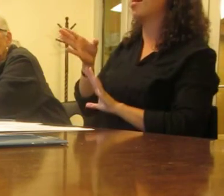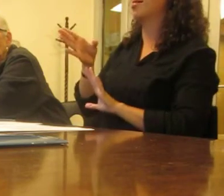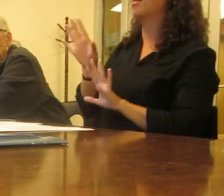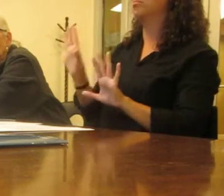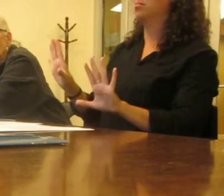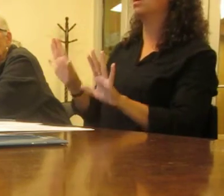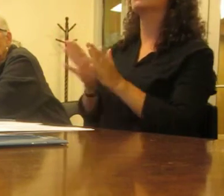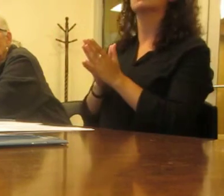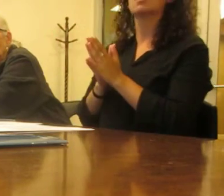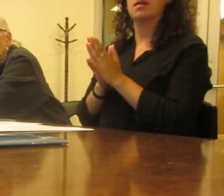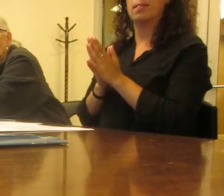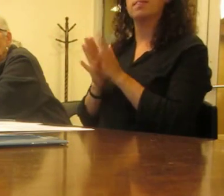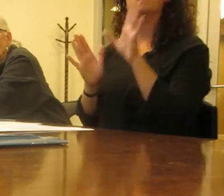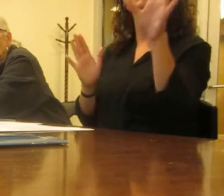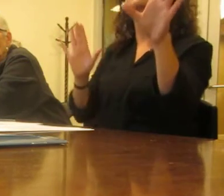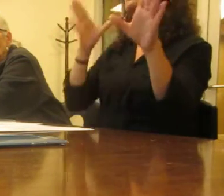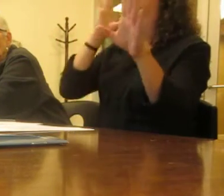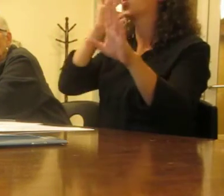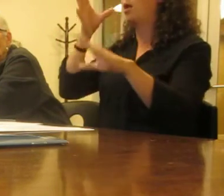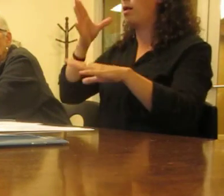They'll establish criteria and all that will happen.